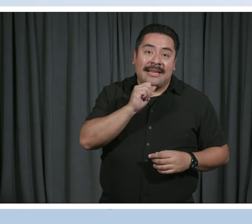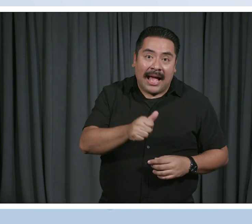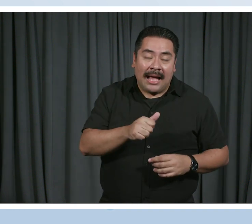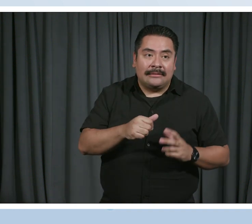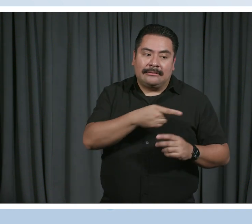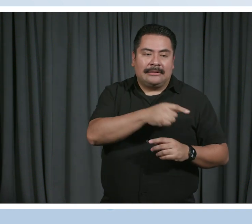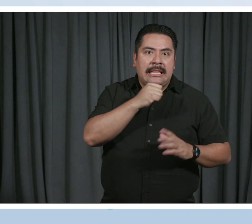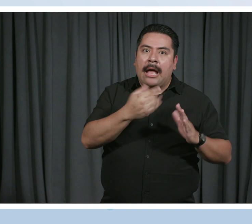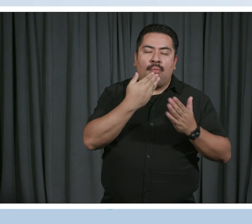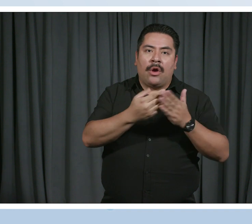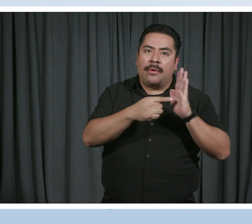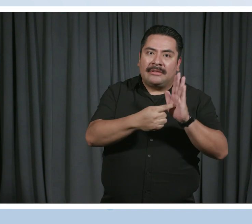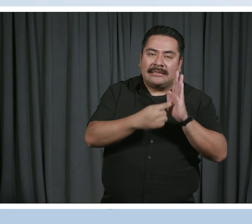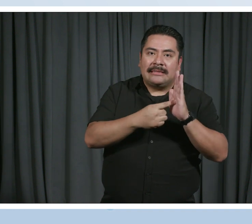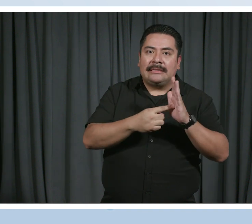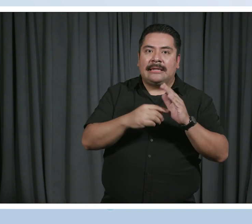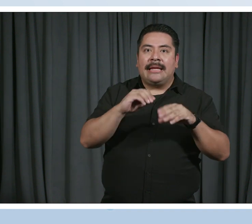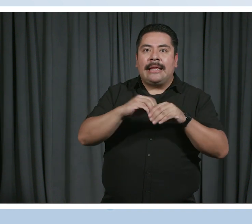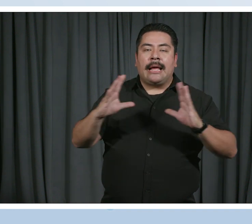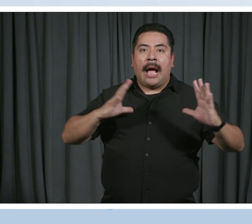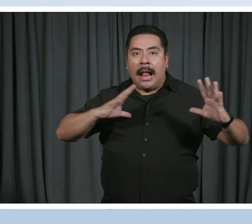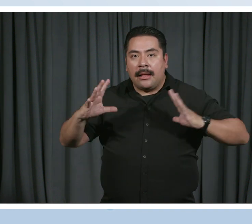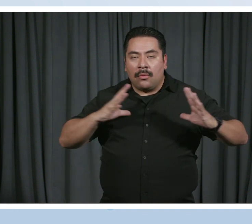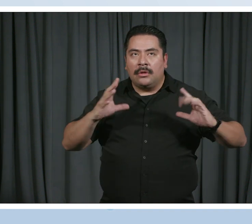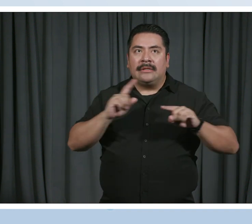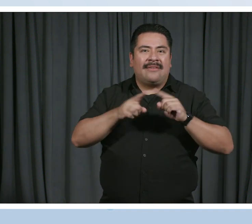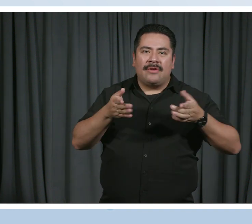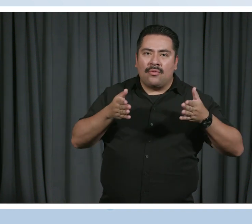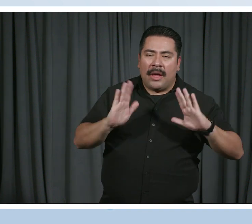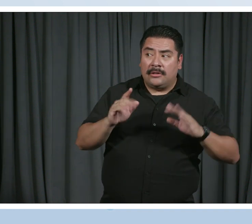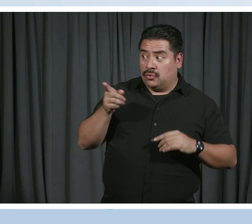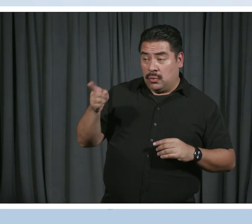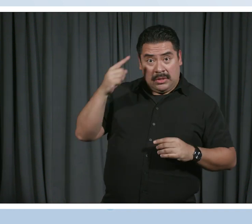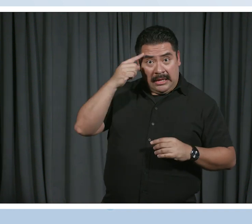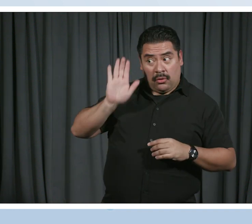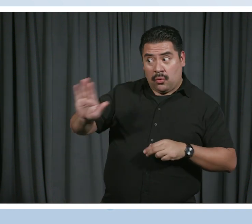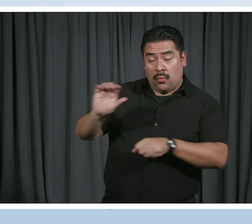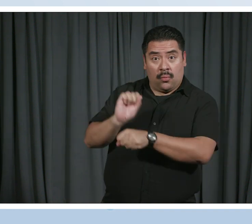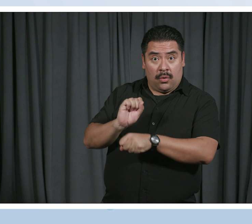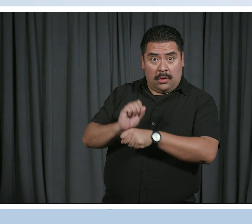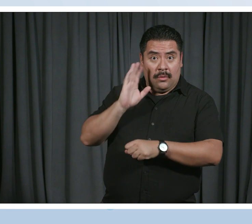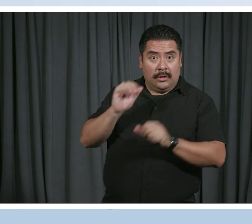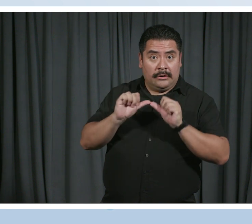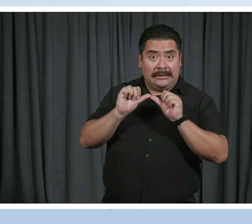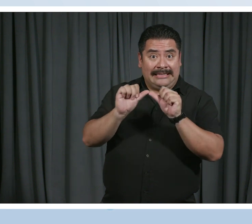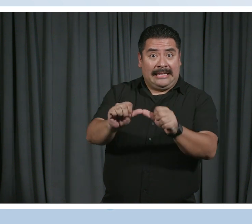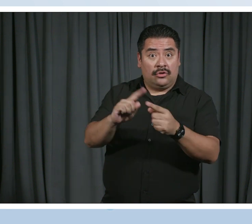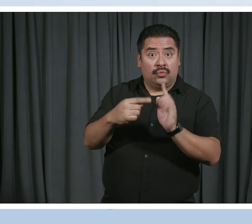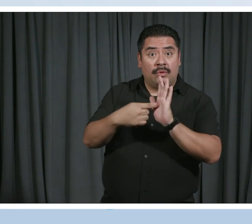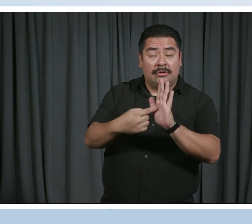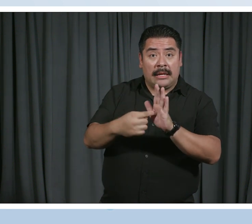underrepresentation, you know, in Hollywood and so many different ways. Do you think that your work, you'll continue to